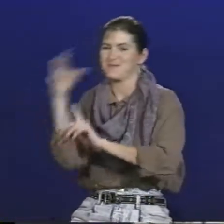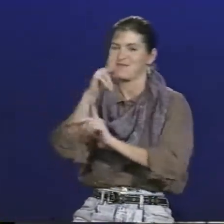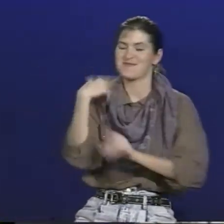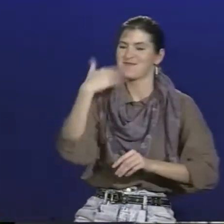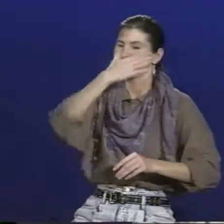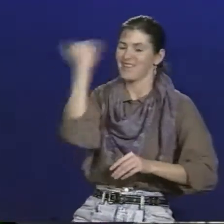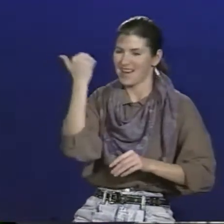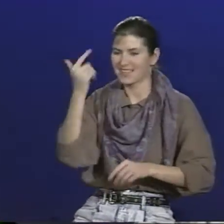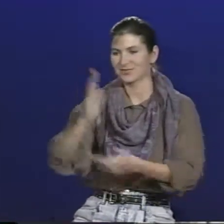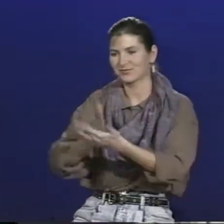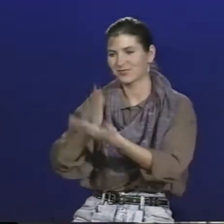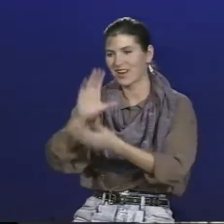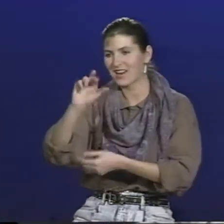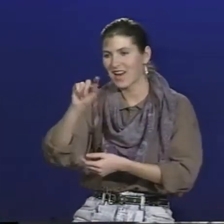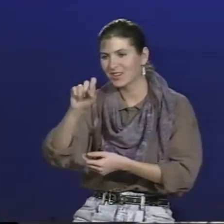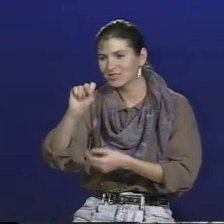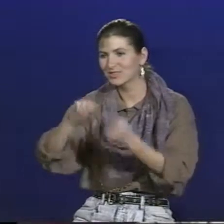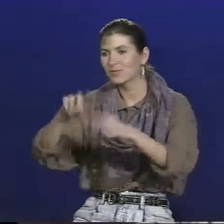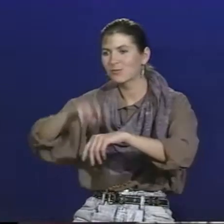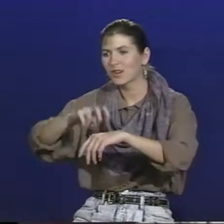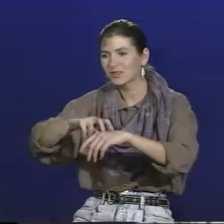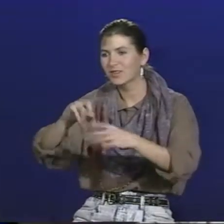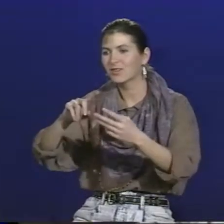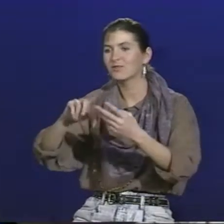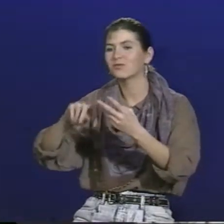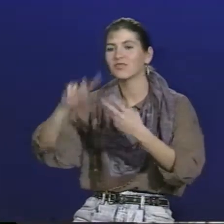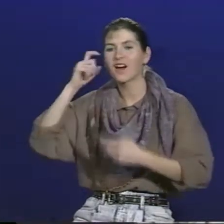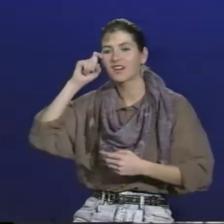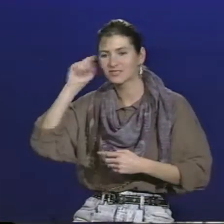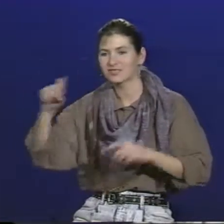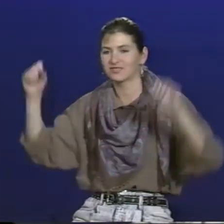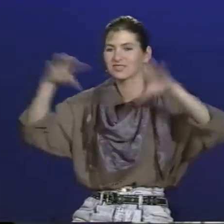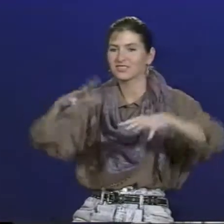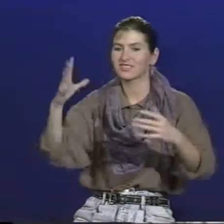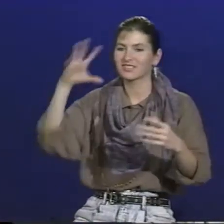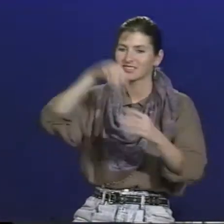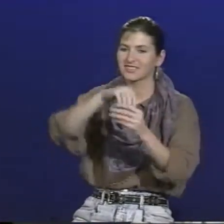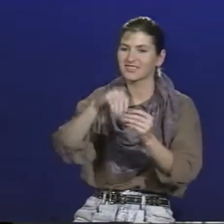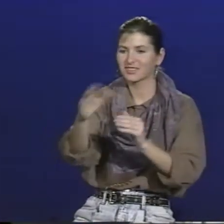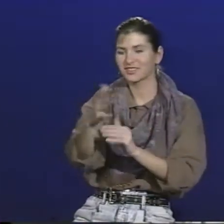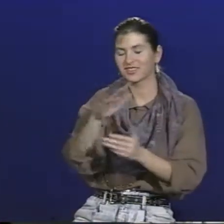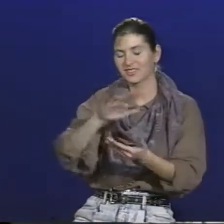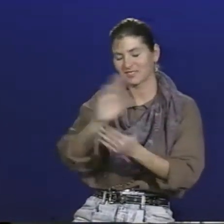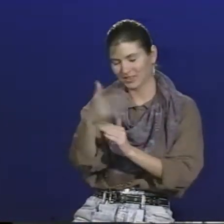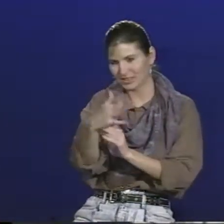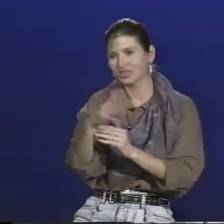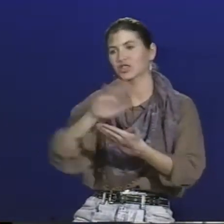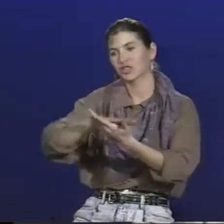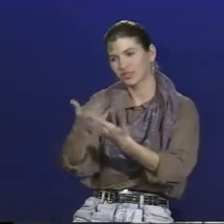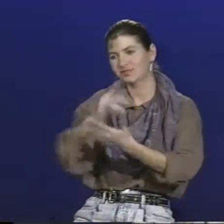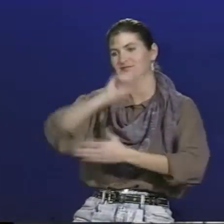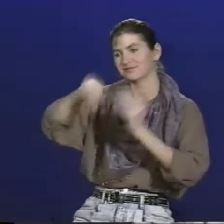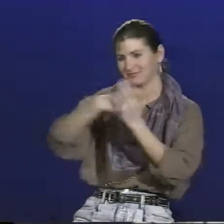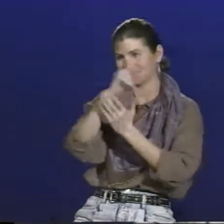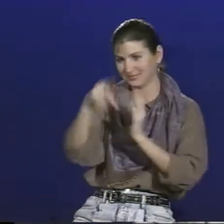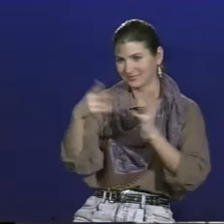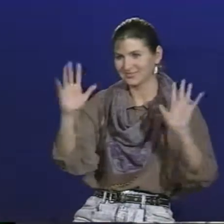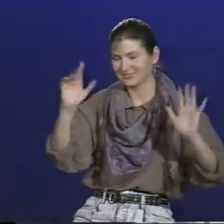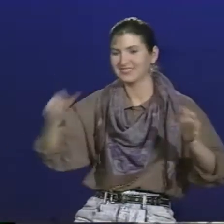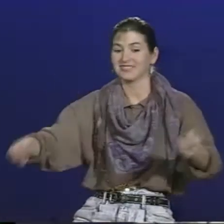Oh, I need to go back. I forgot to tell you that the chopped carrots, the potatoes, and the scallions should be cooked with the